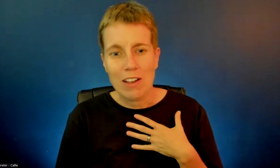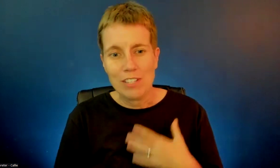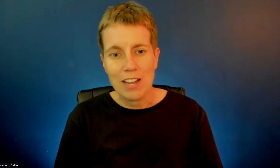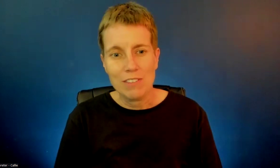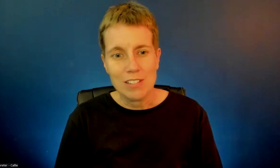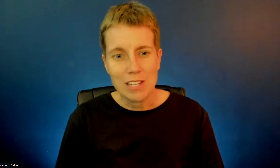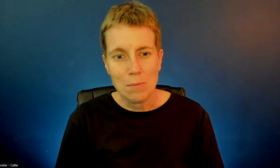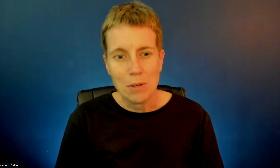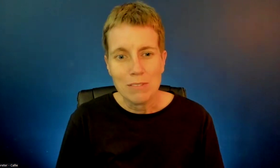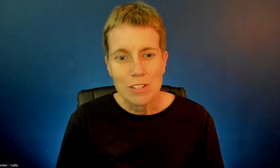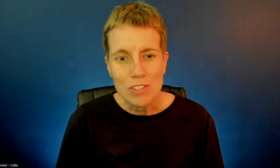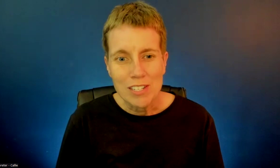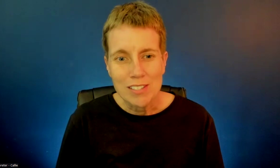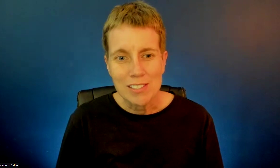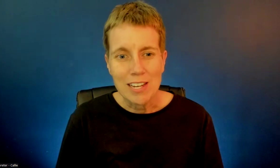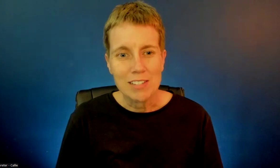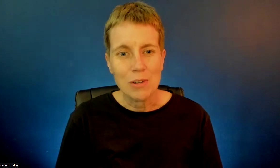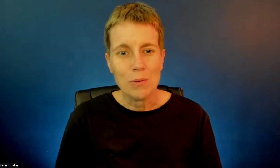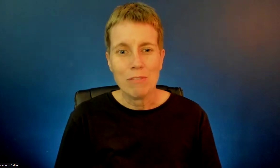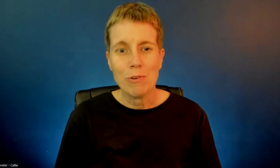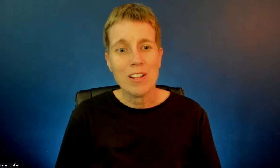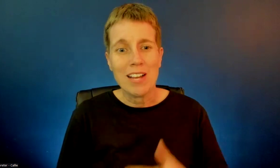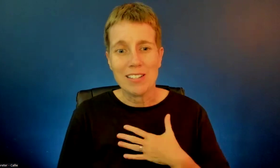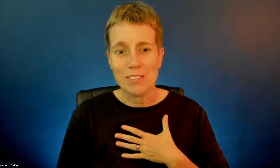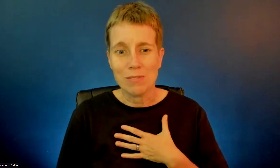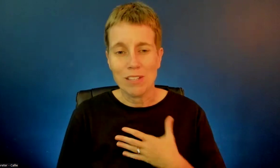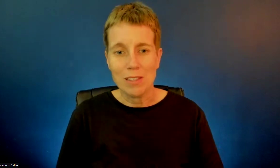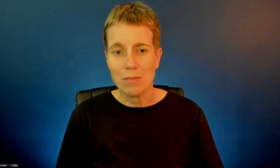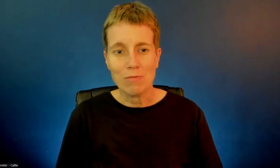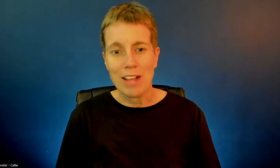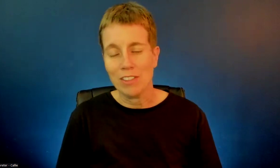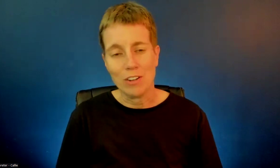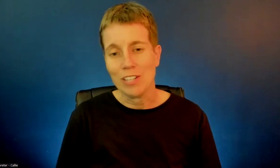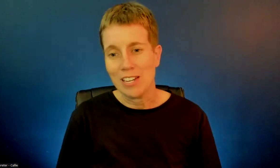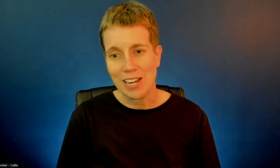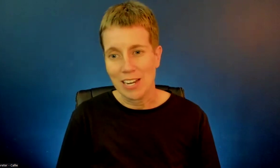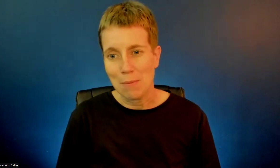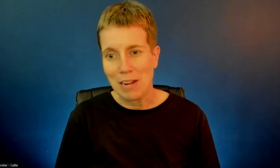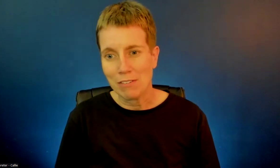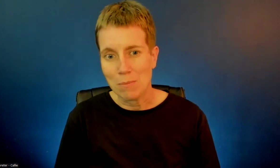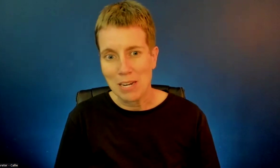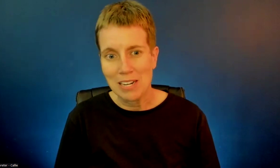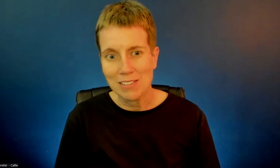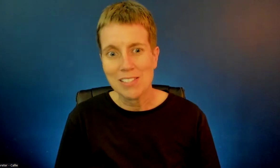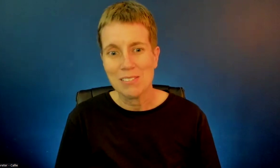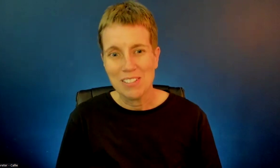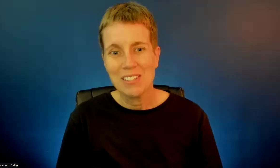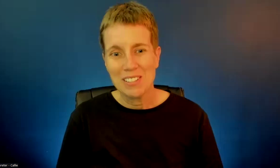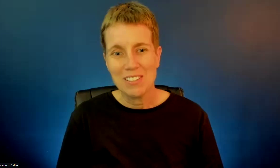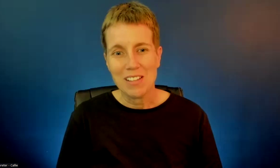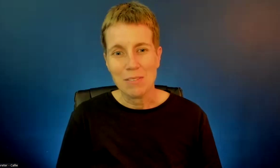long I'll have to have these chemo infusions. And so four o'clock is really the earliest I can get back for meetings.